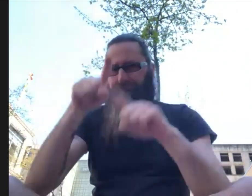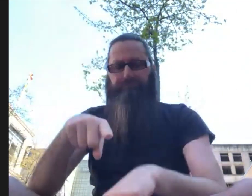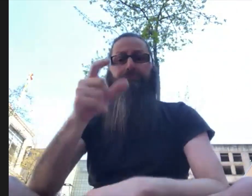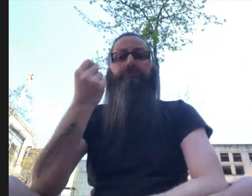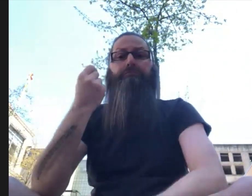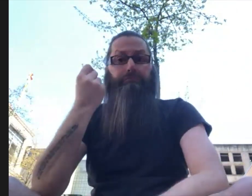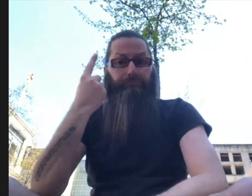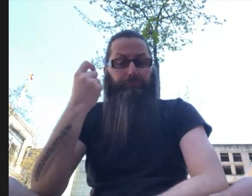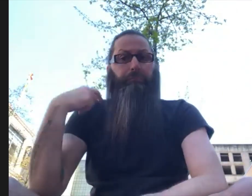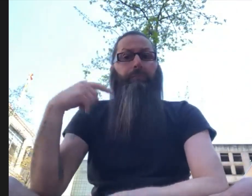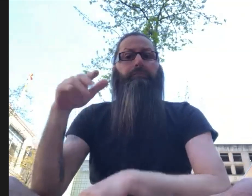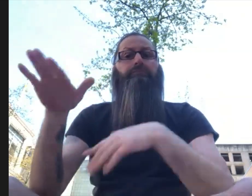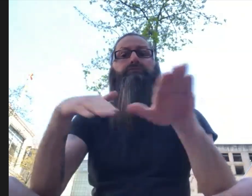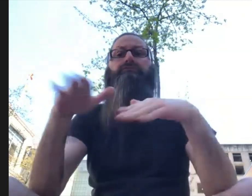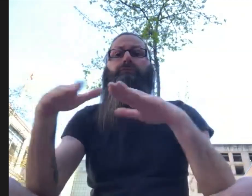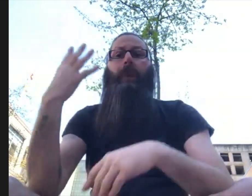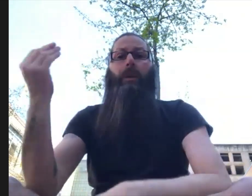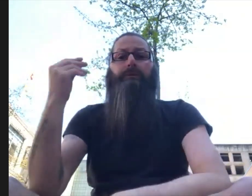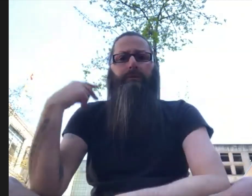of PPE.